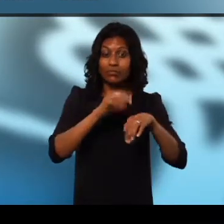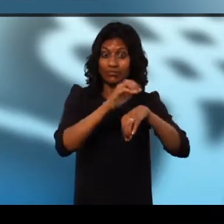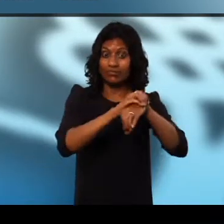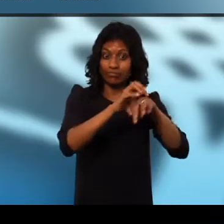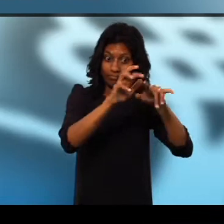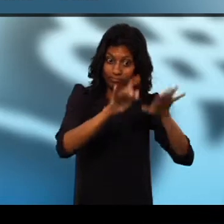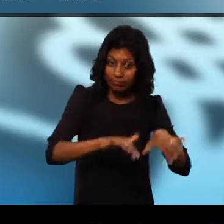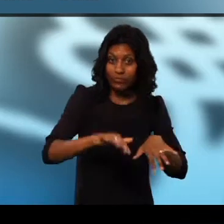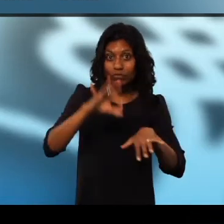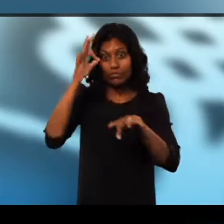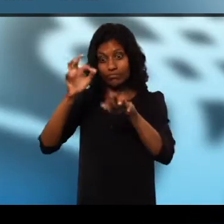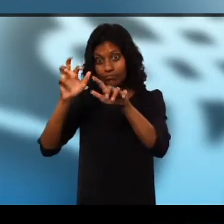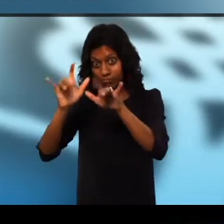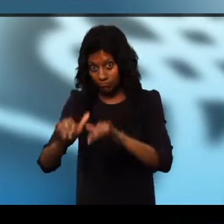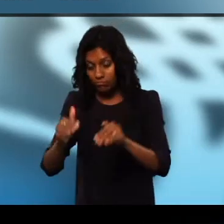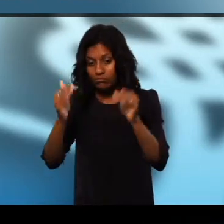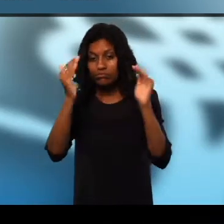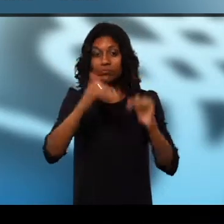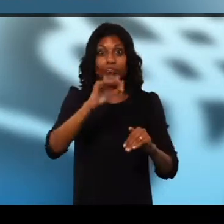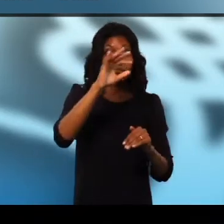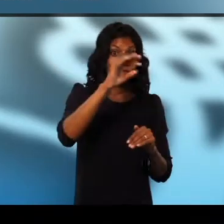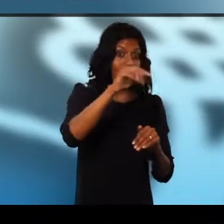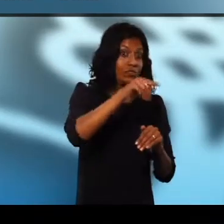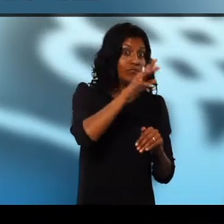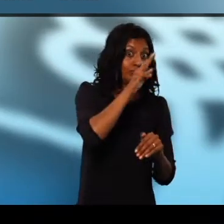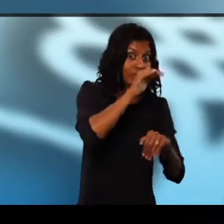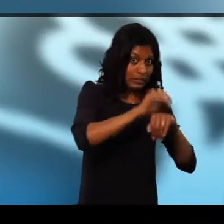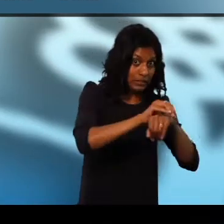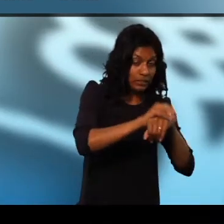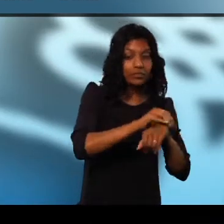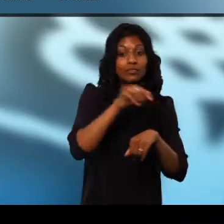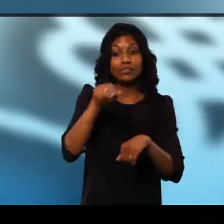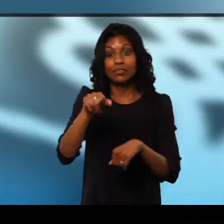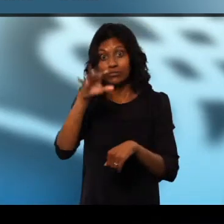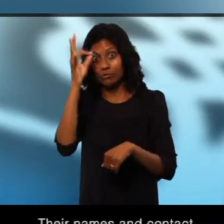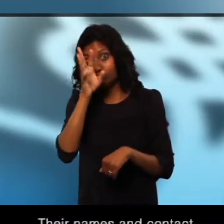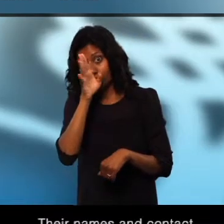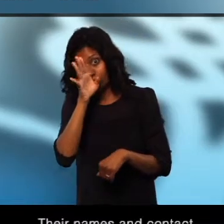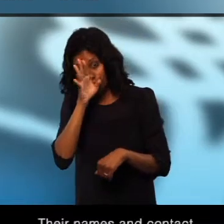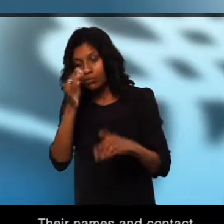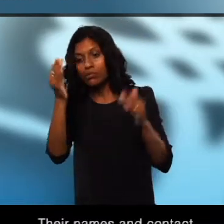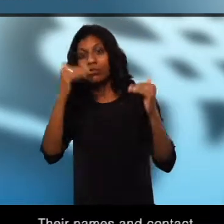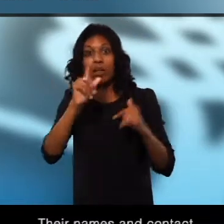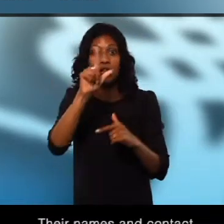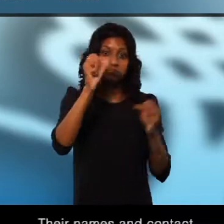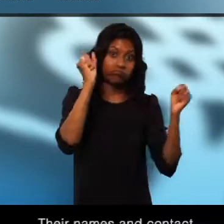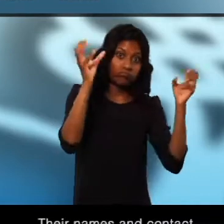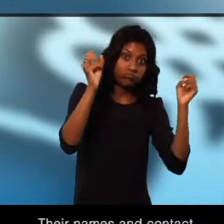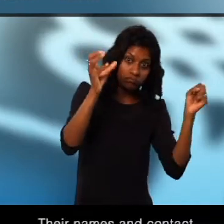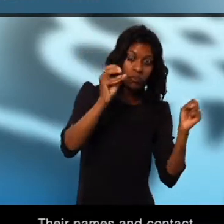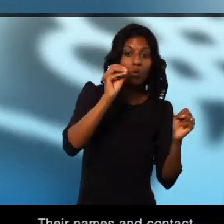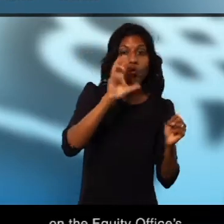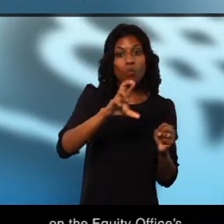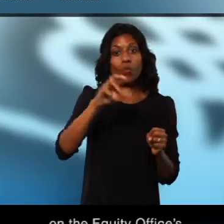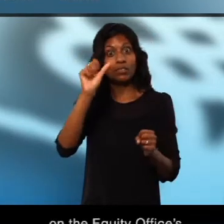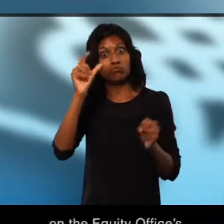LSQ, or ASL. Their names and contact information are listed on the Equity